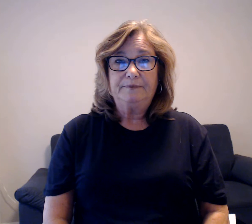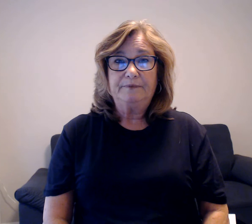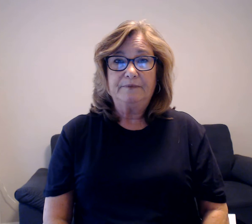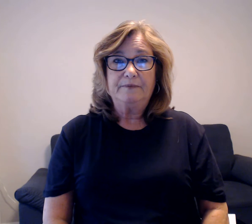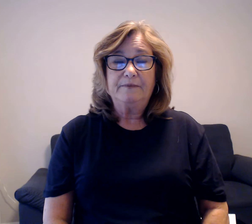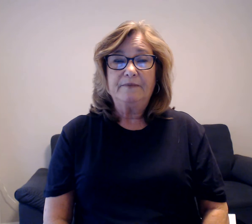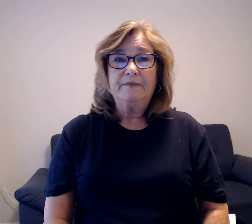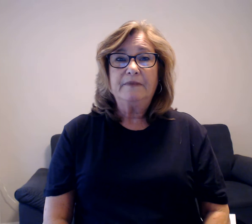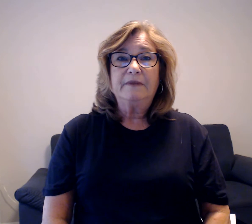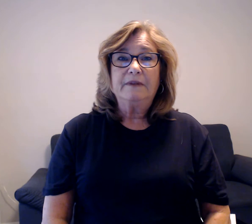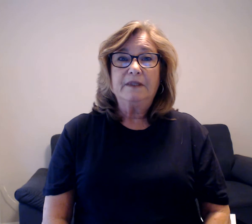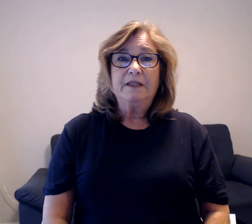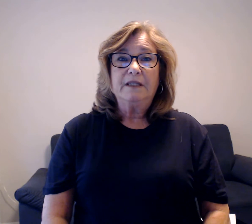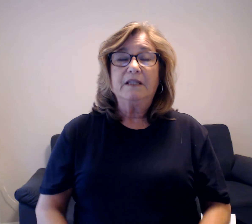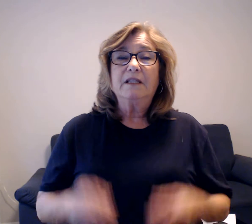Number 5.